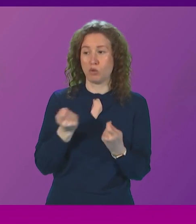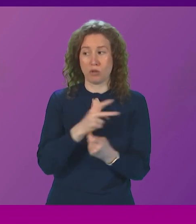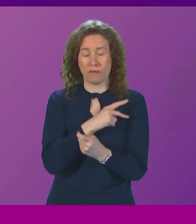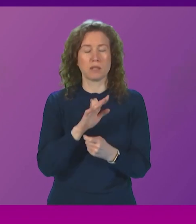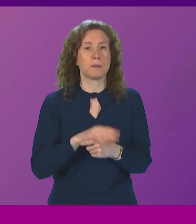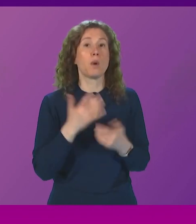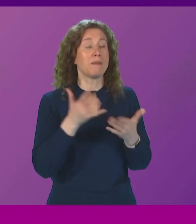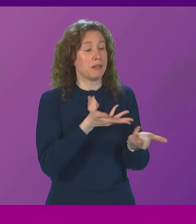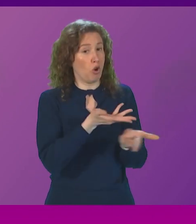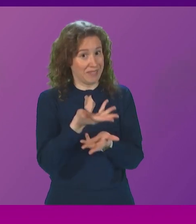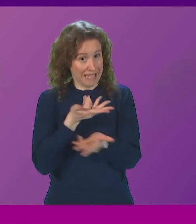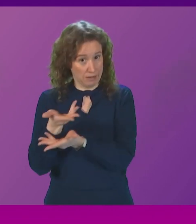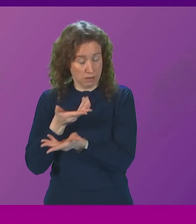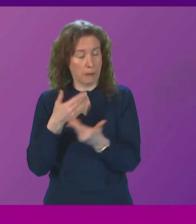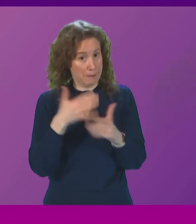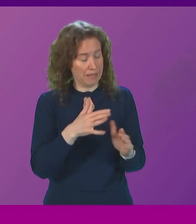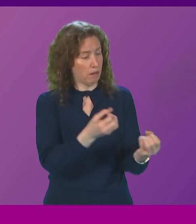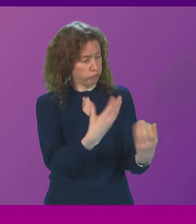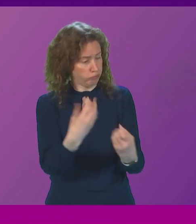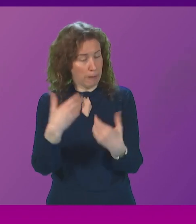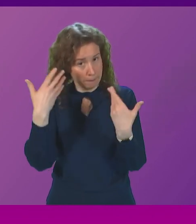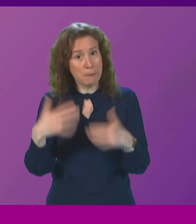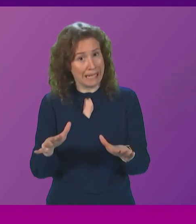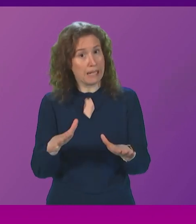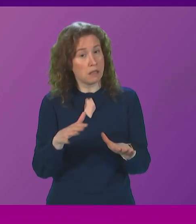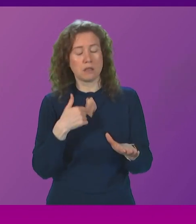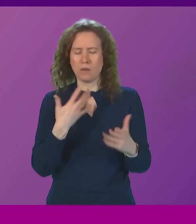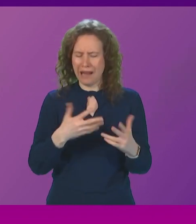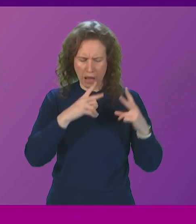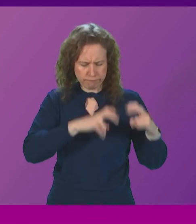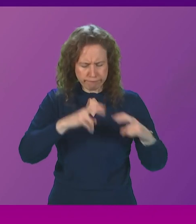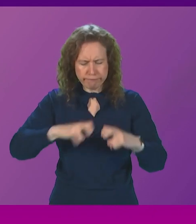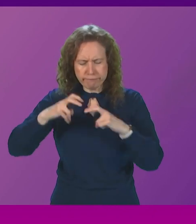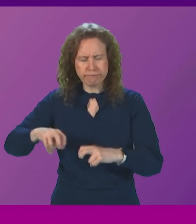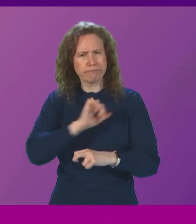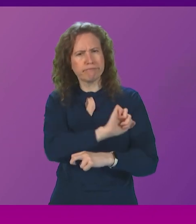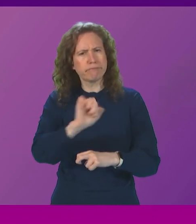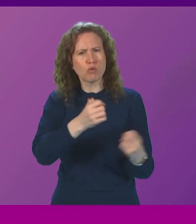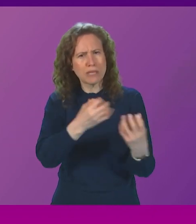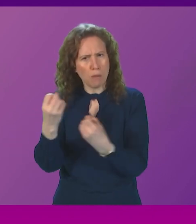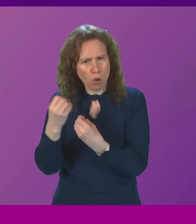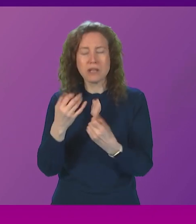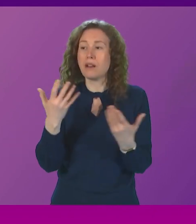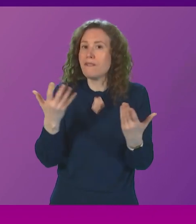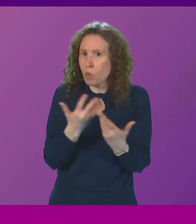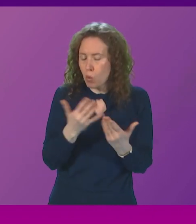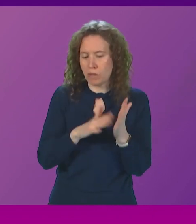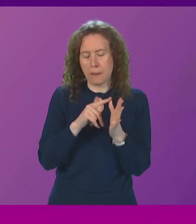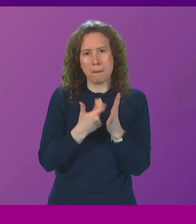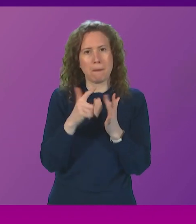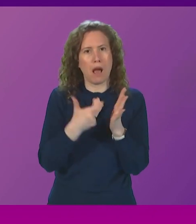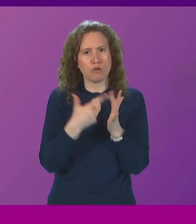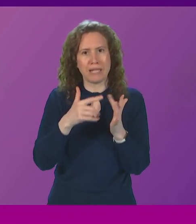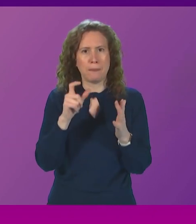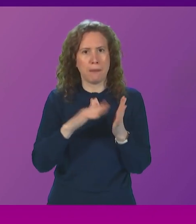We've done the consultation. It's had a significant response. It's only right we now analyse those responses. And while doing so, of course, Mary McAllen has